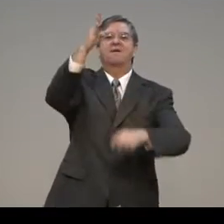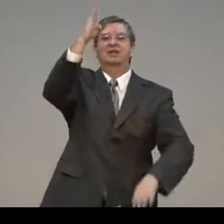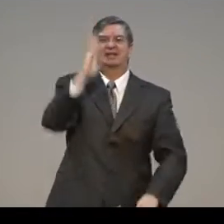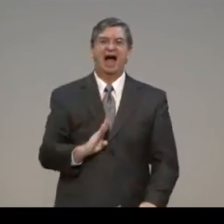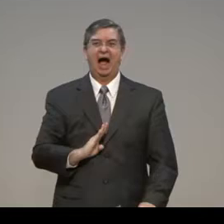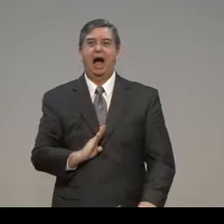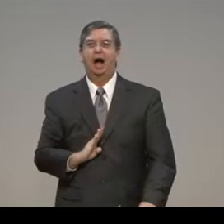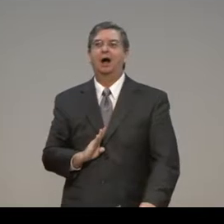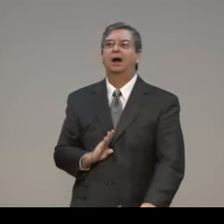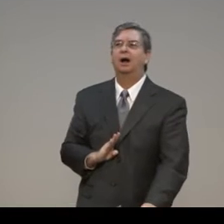gift gift of God.